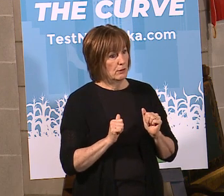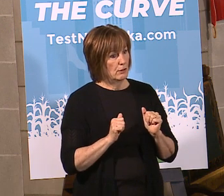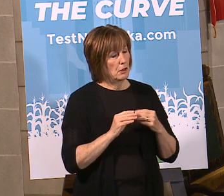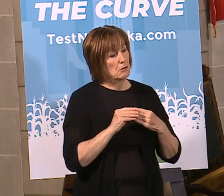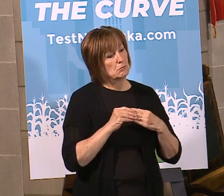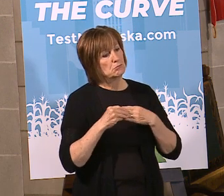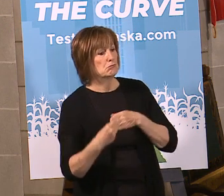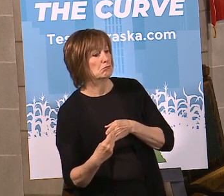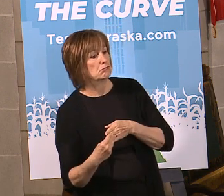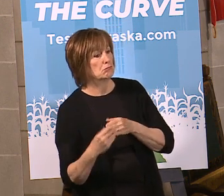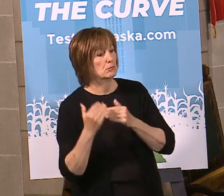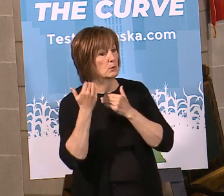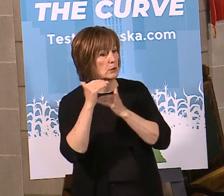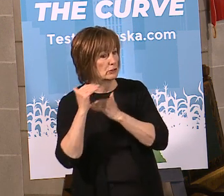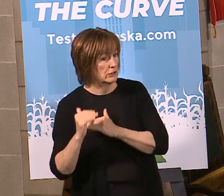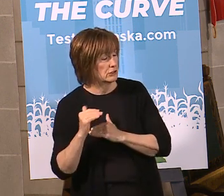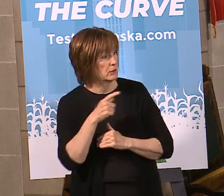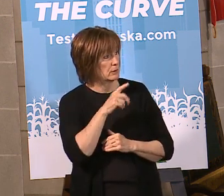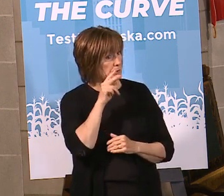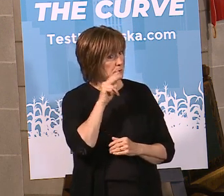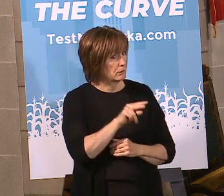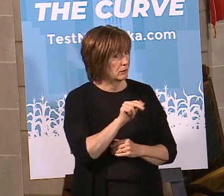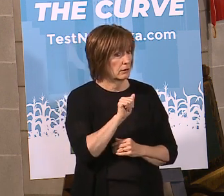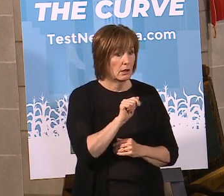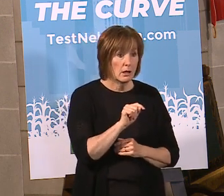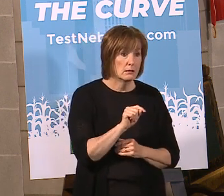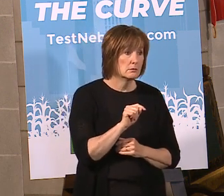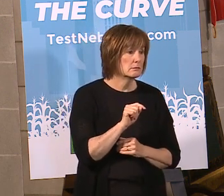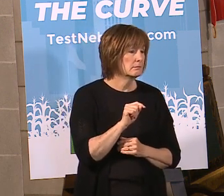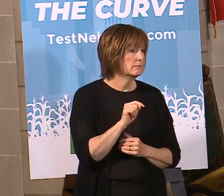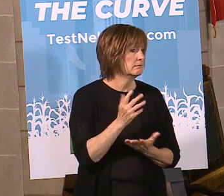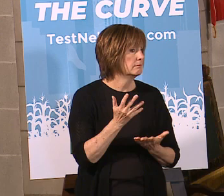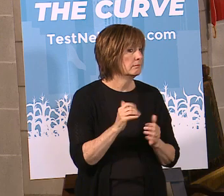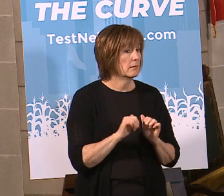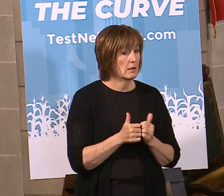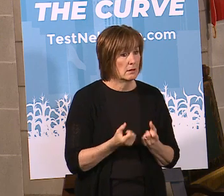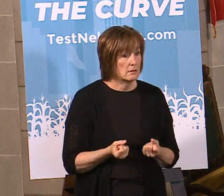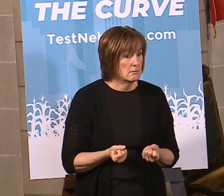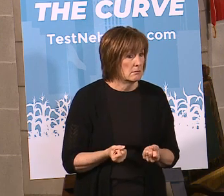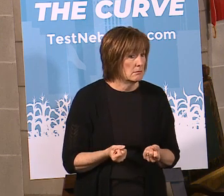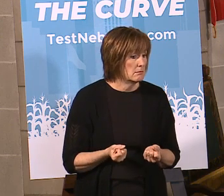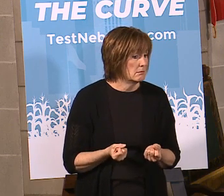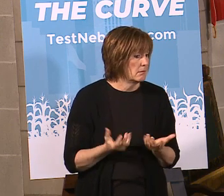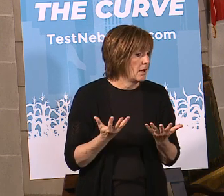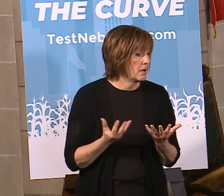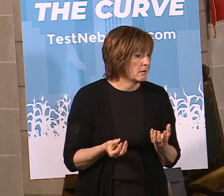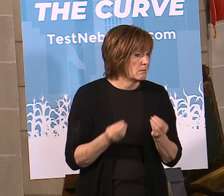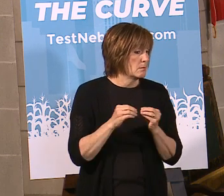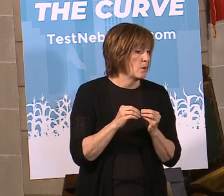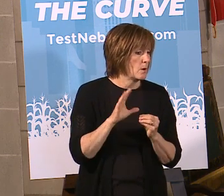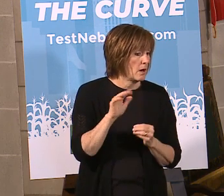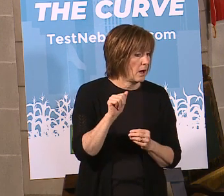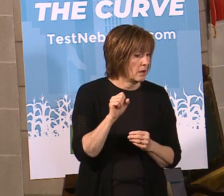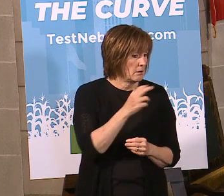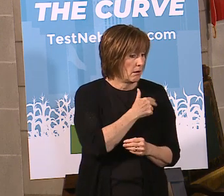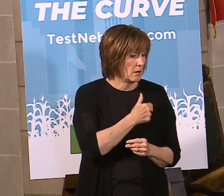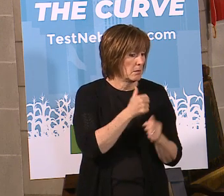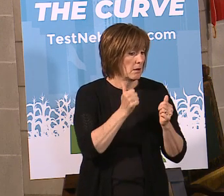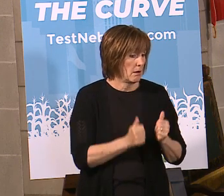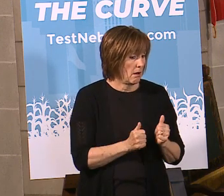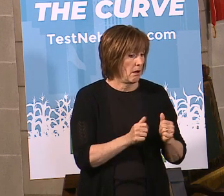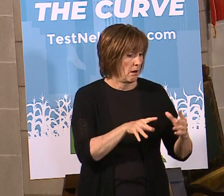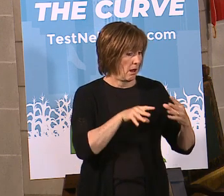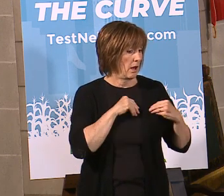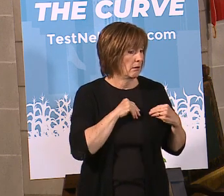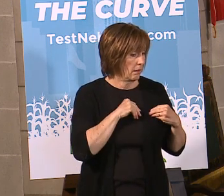restrictions? Did you look at how many more cases the hospitals could handle?